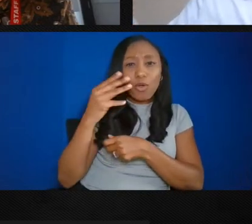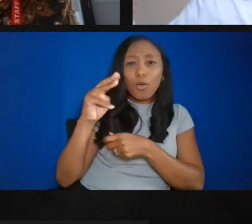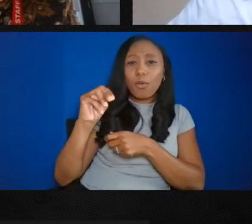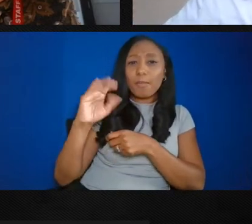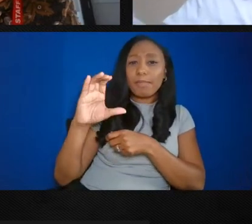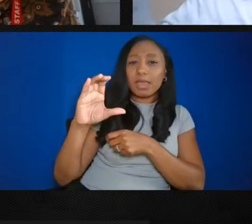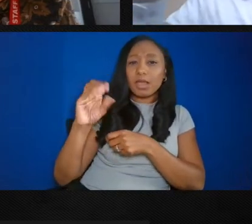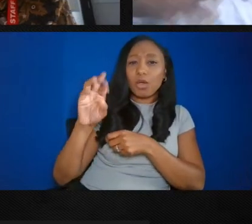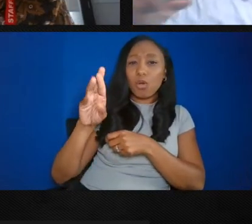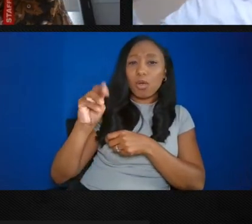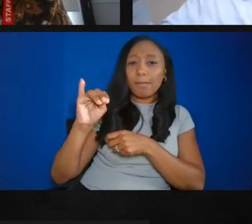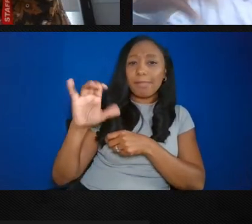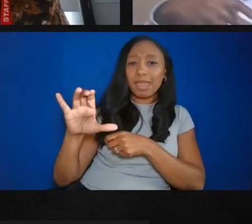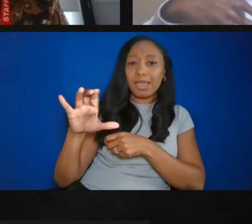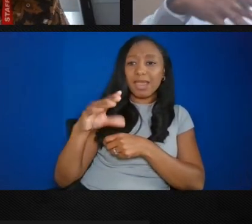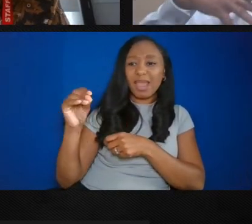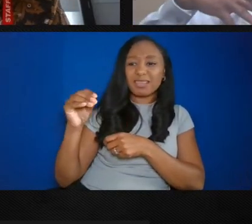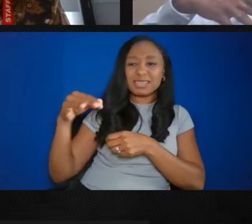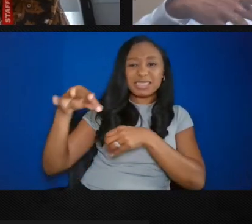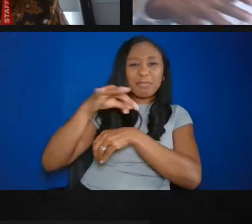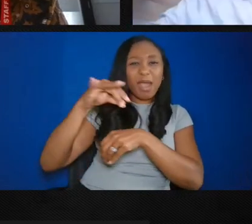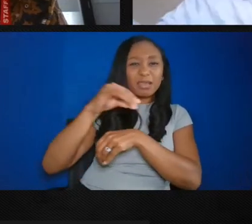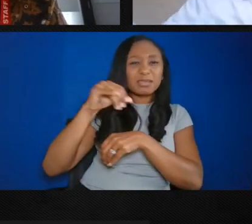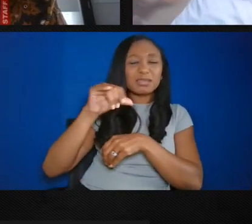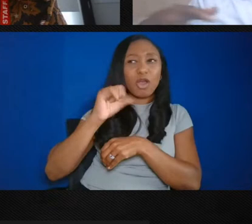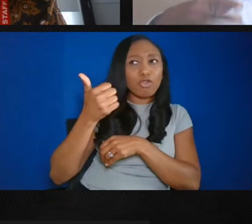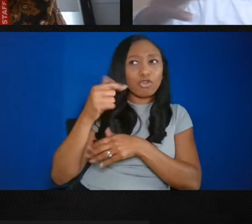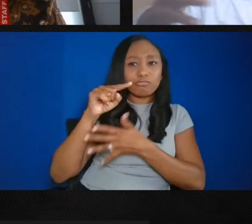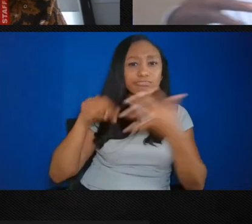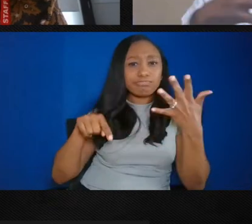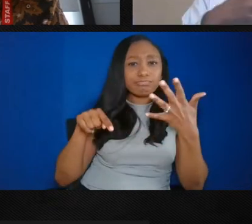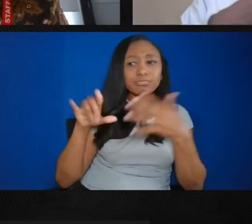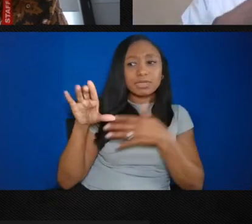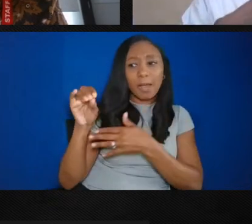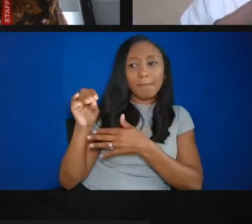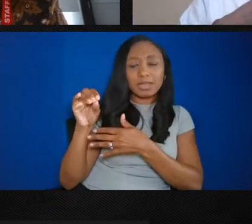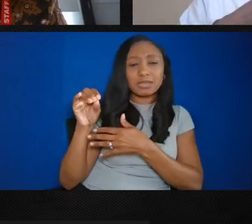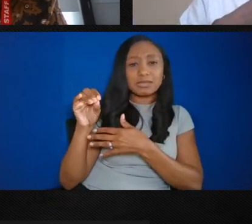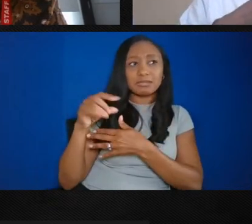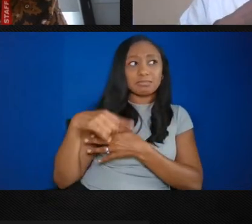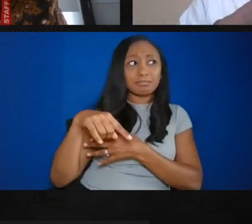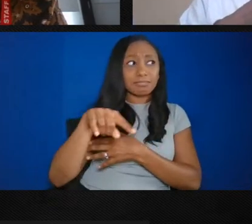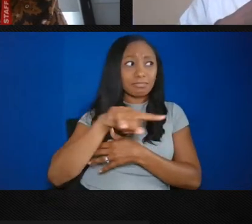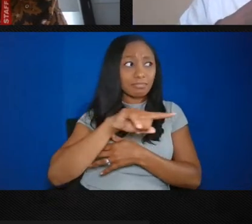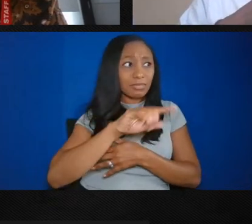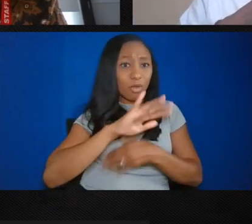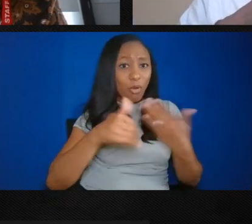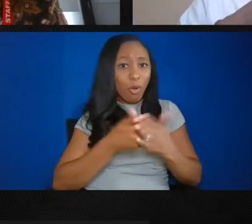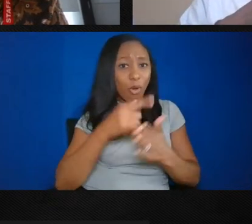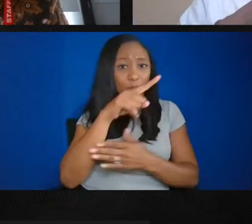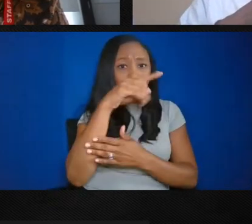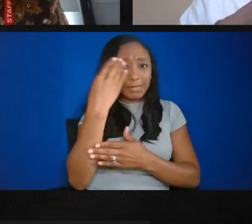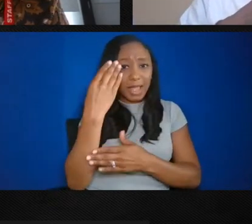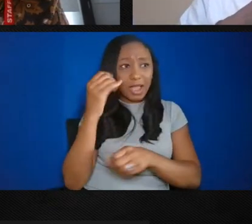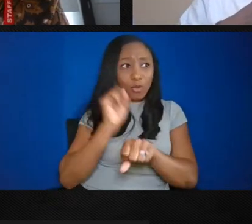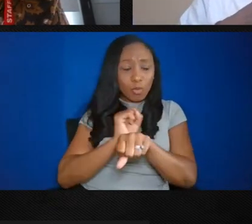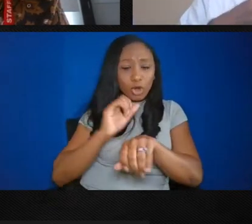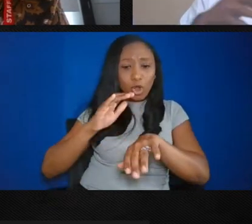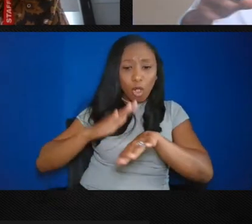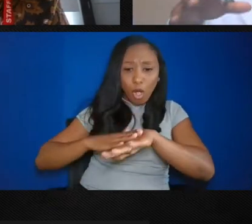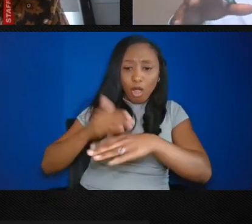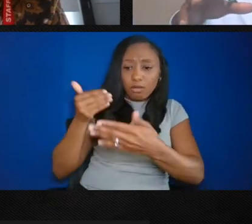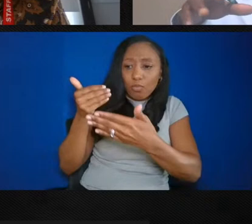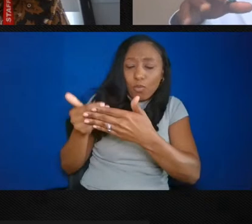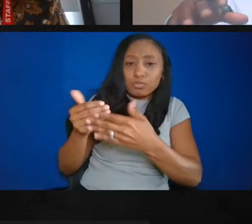would bring spices from around the world, we worked there, again, on the water's edge, on the boats, and